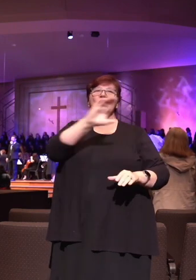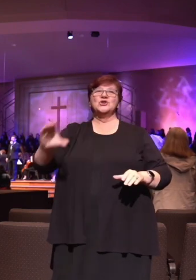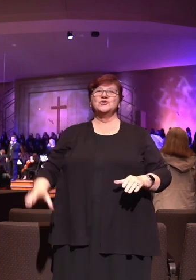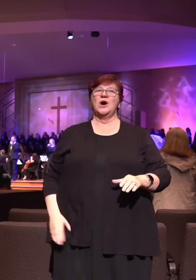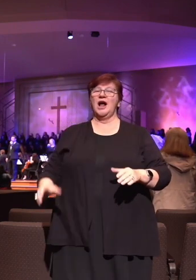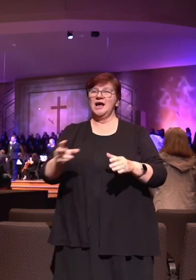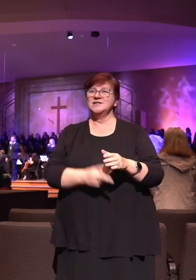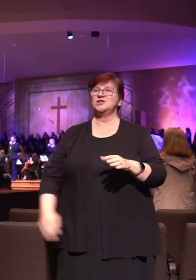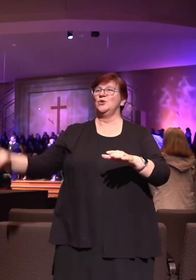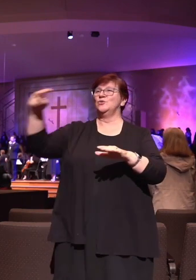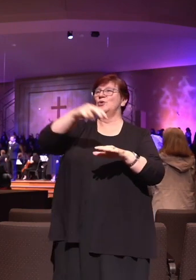Christ arose.